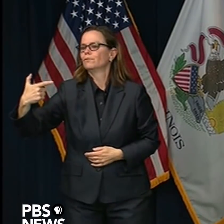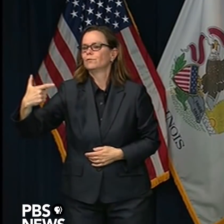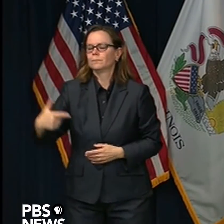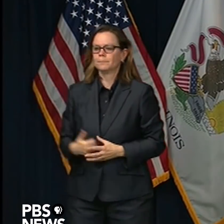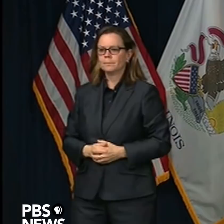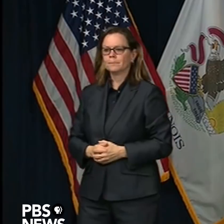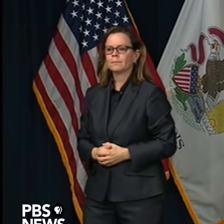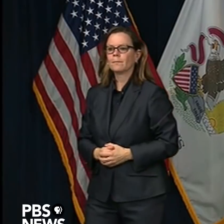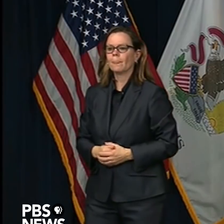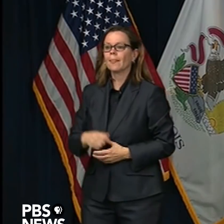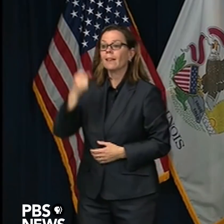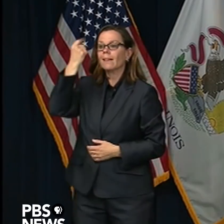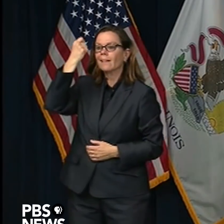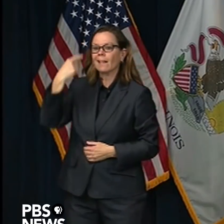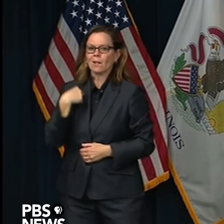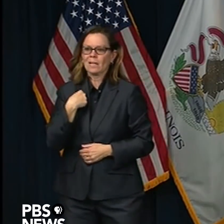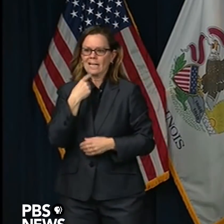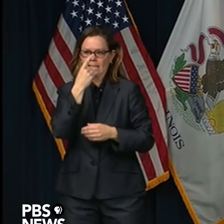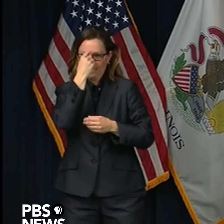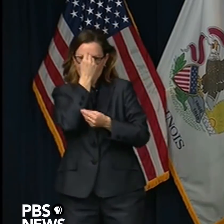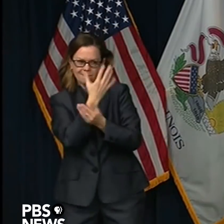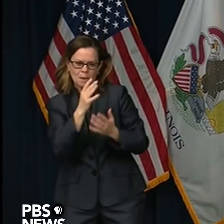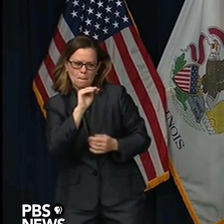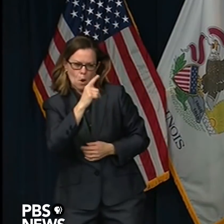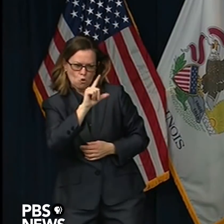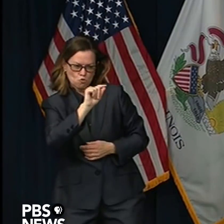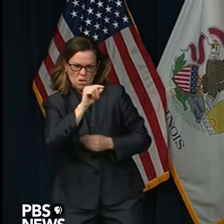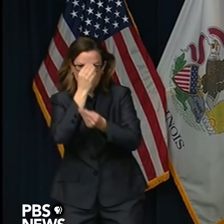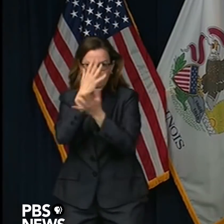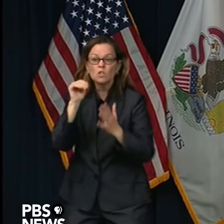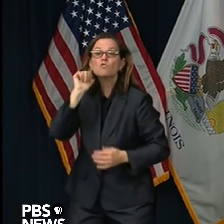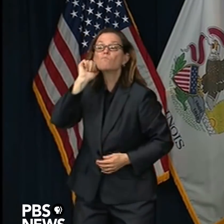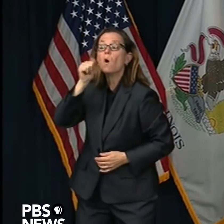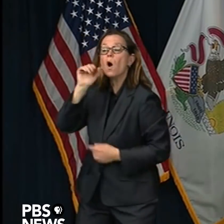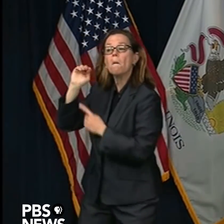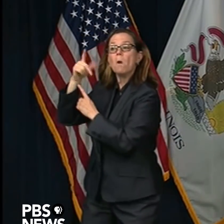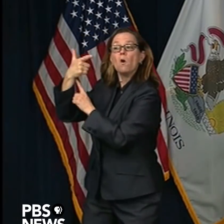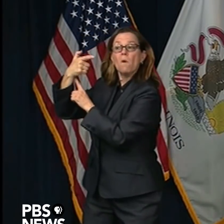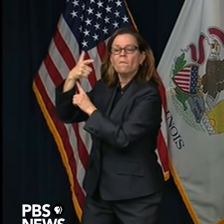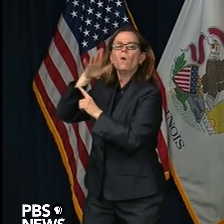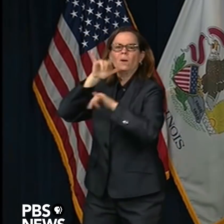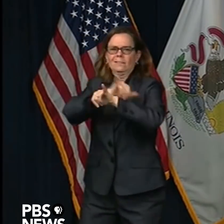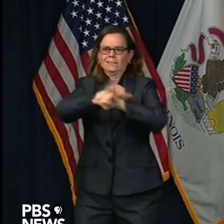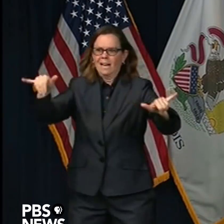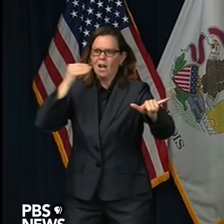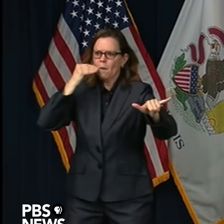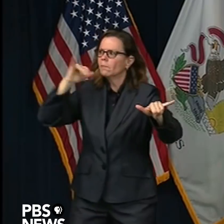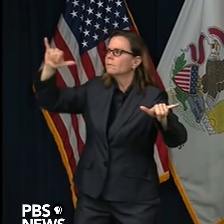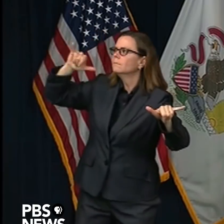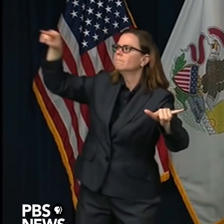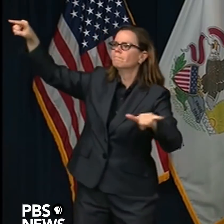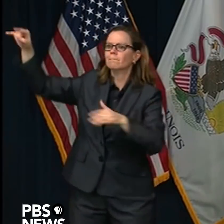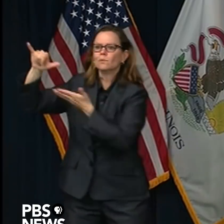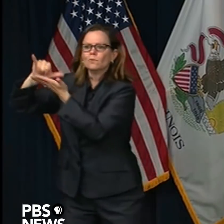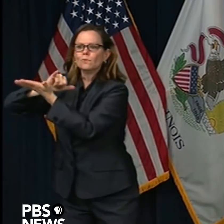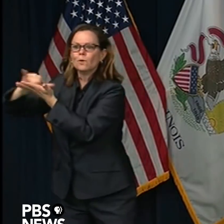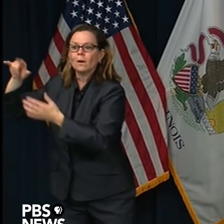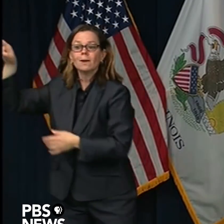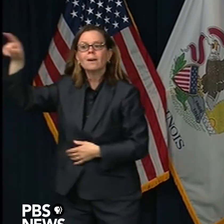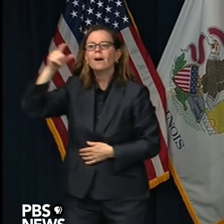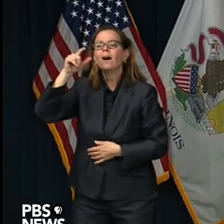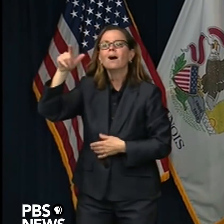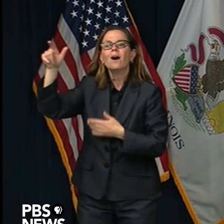and but New York had had more cases earlier than we had.